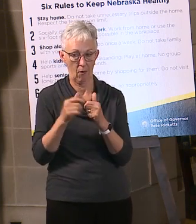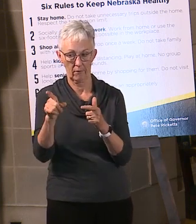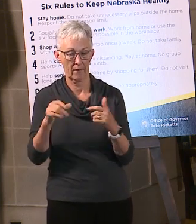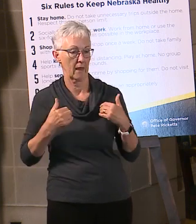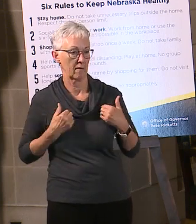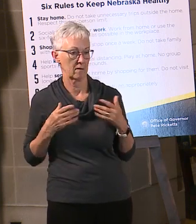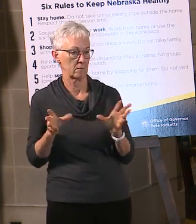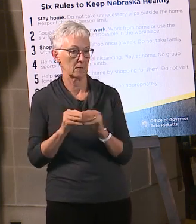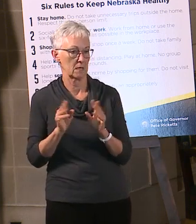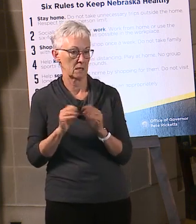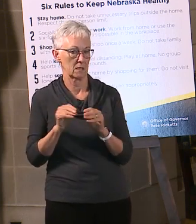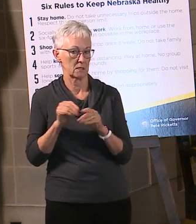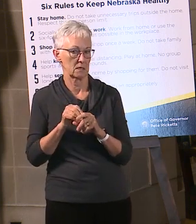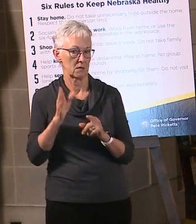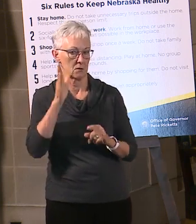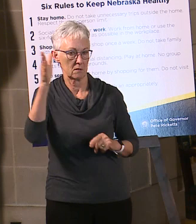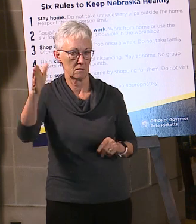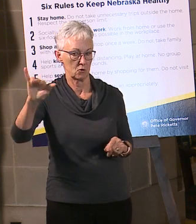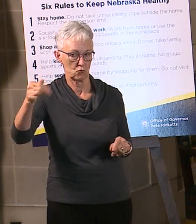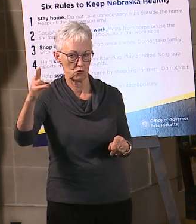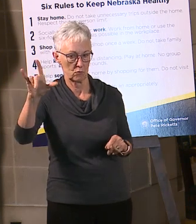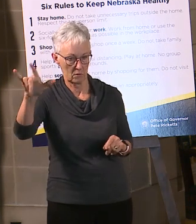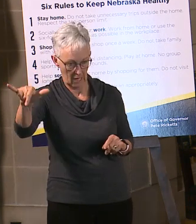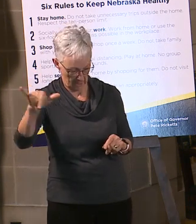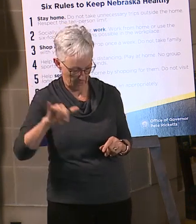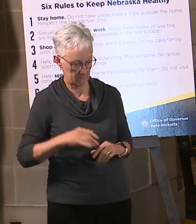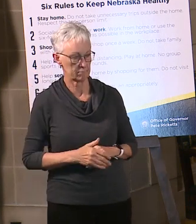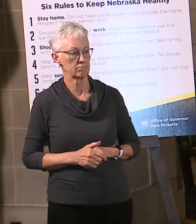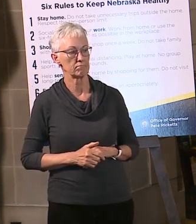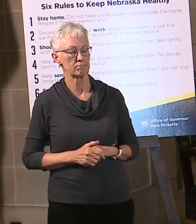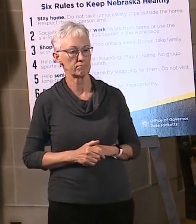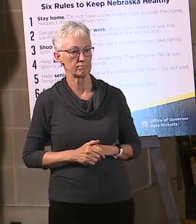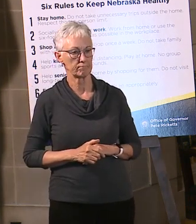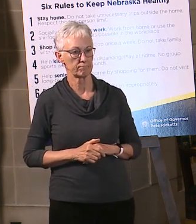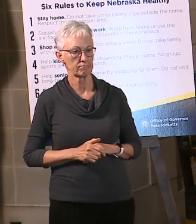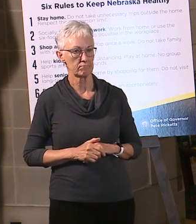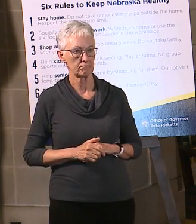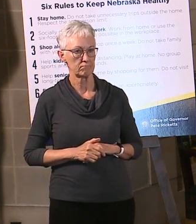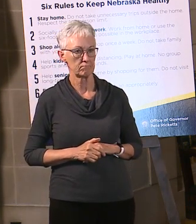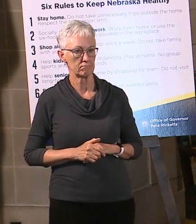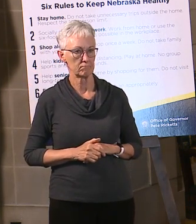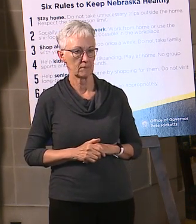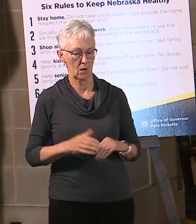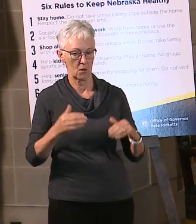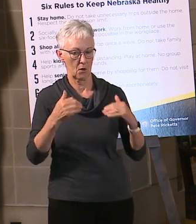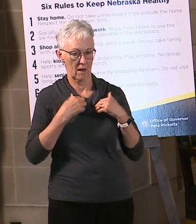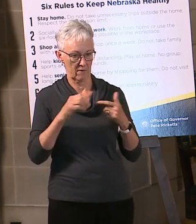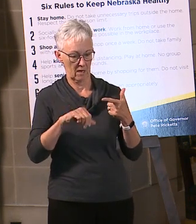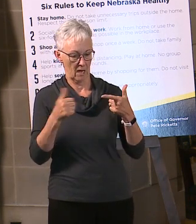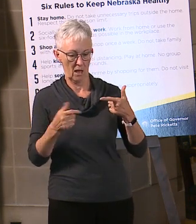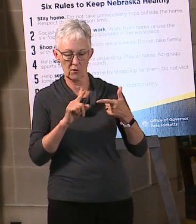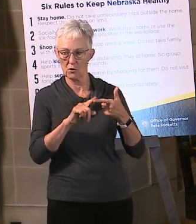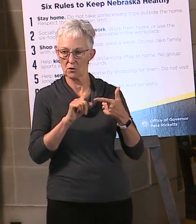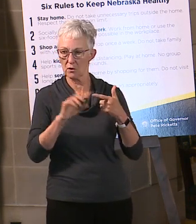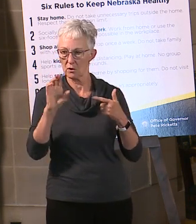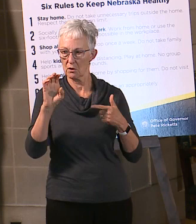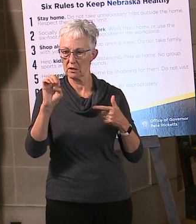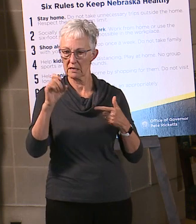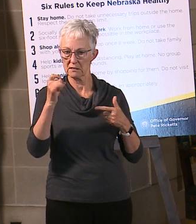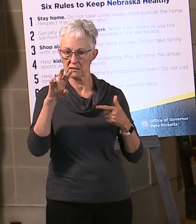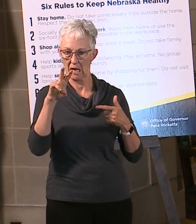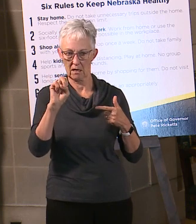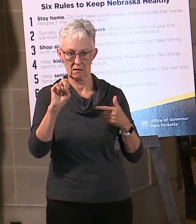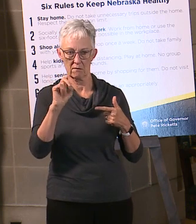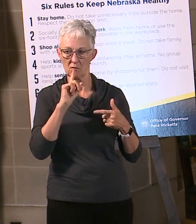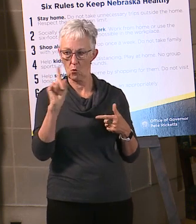We had another executive order with regard to the time frame that courts had to be able to process eviction notices. We are